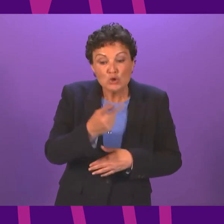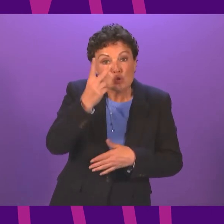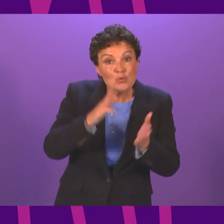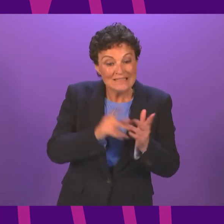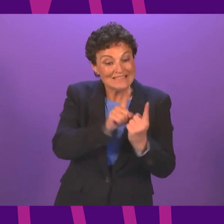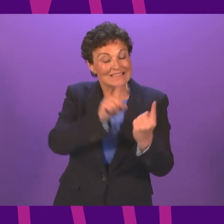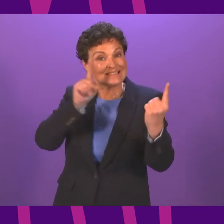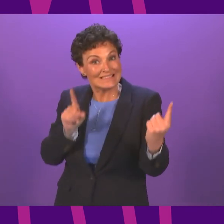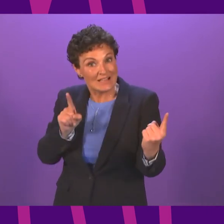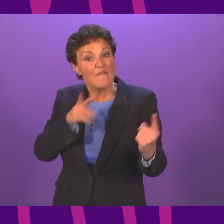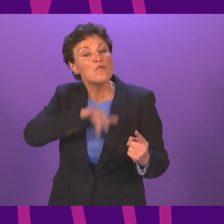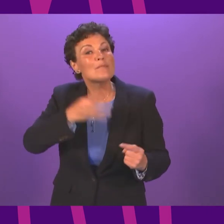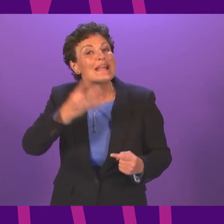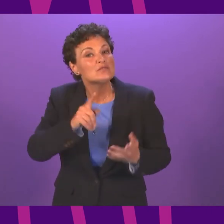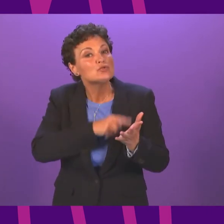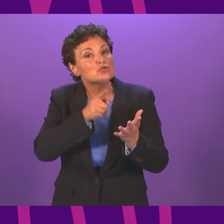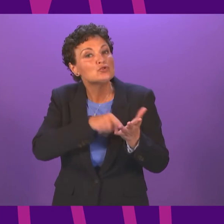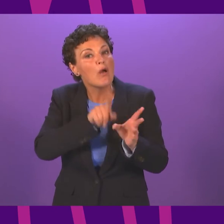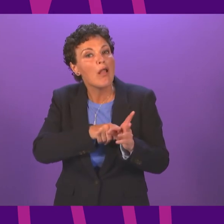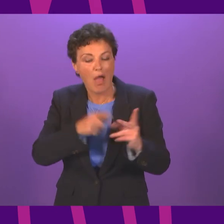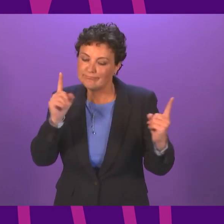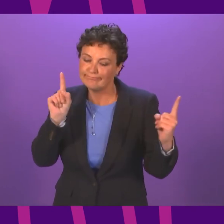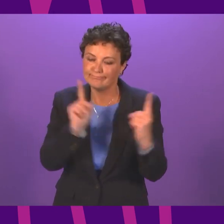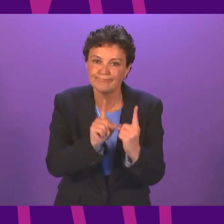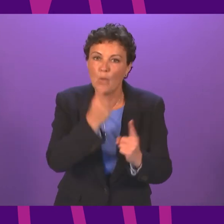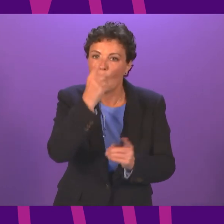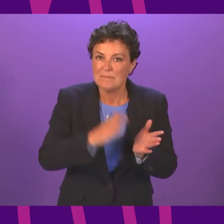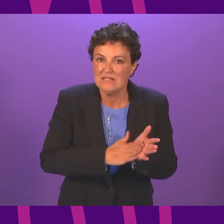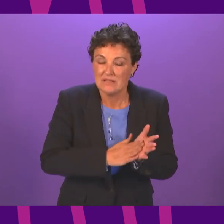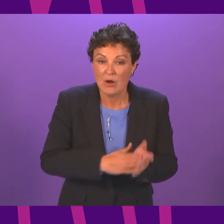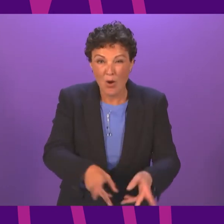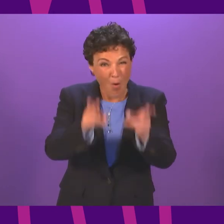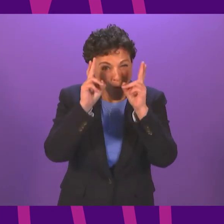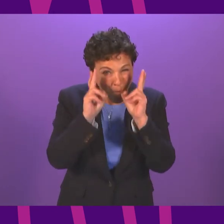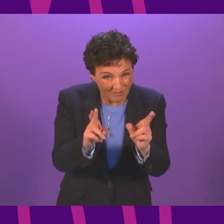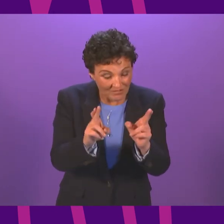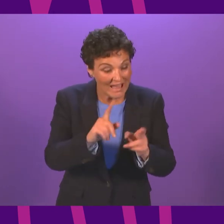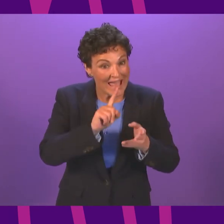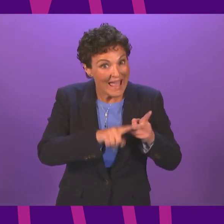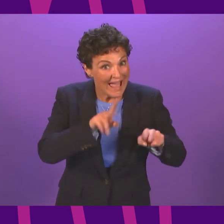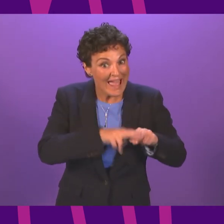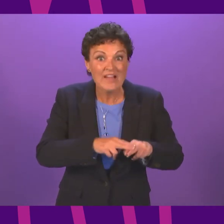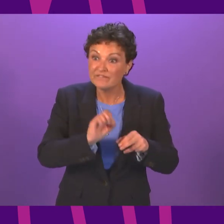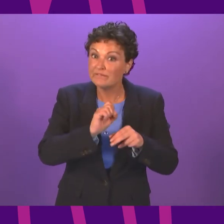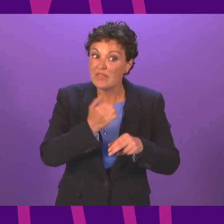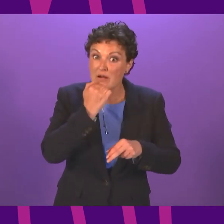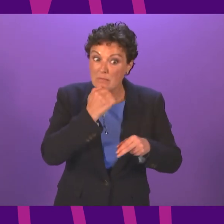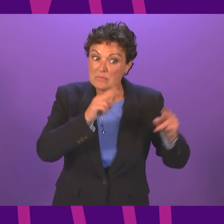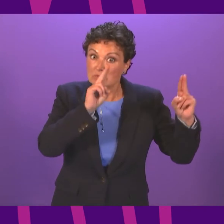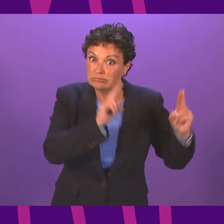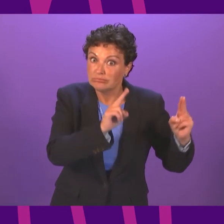one metre from that date. And we hope, also from that date, to lift the outdoor requirement to physically distance altogether.